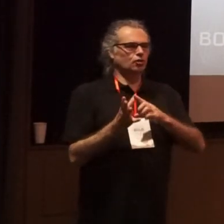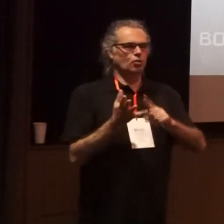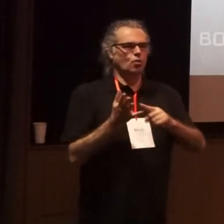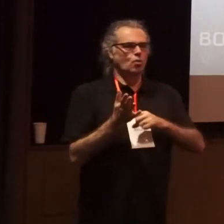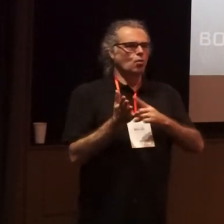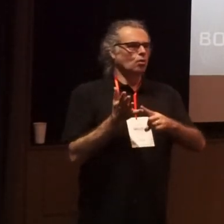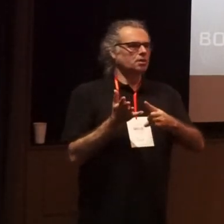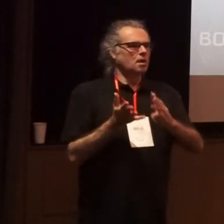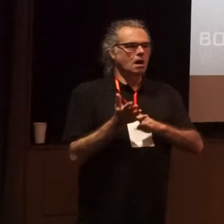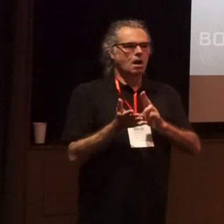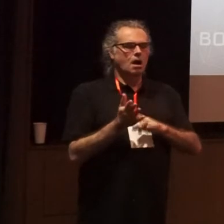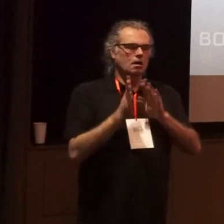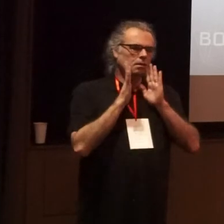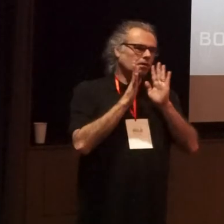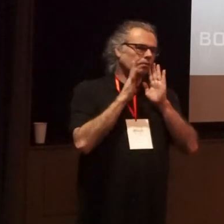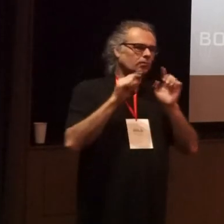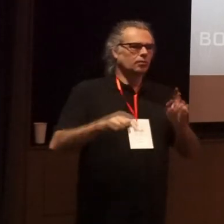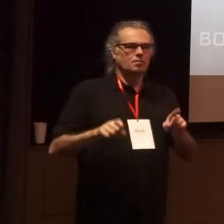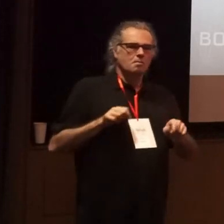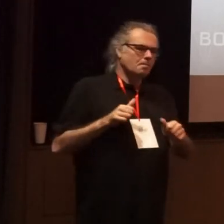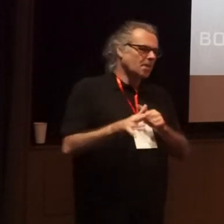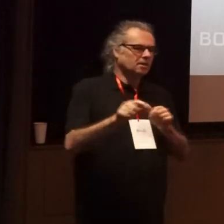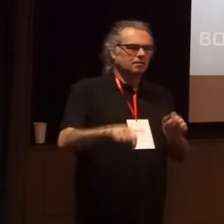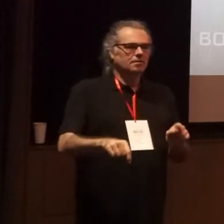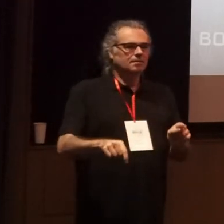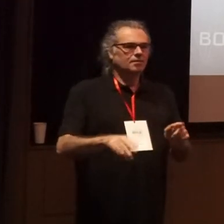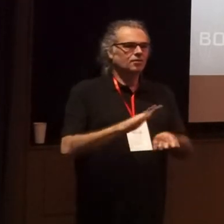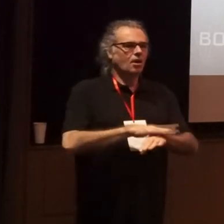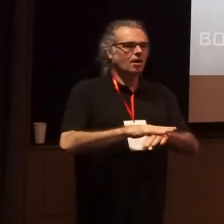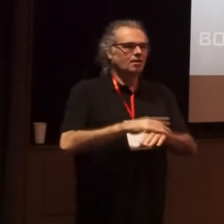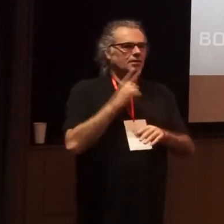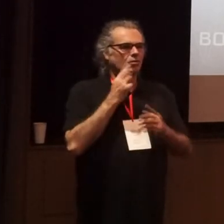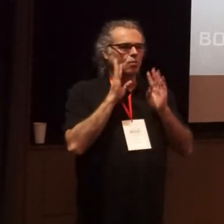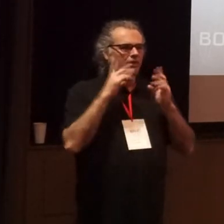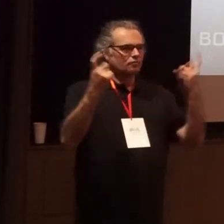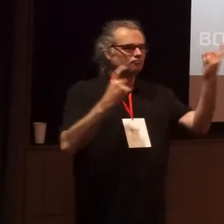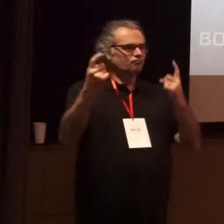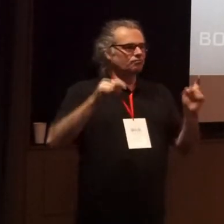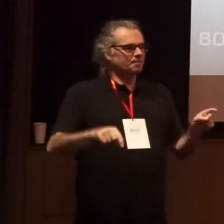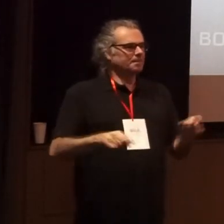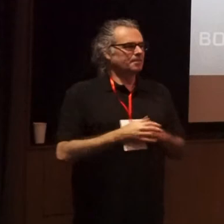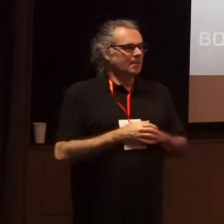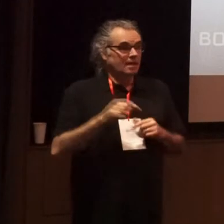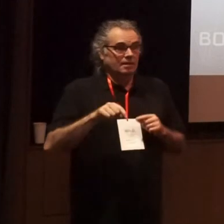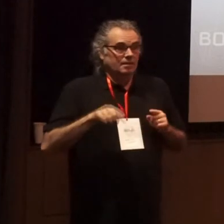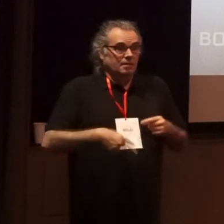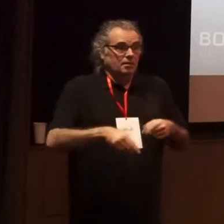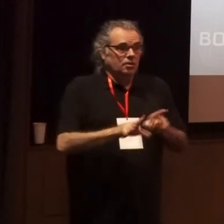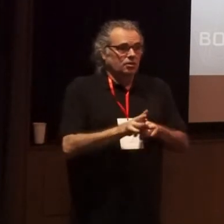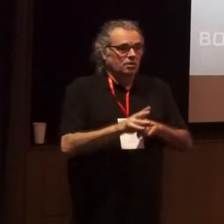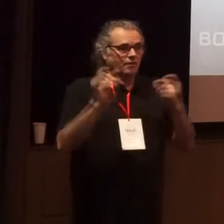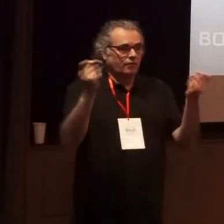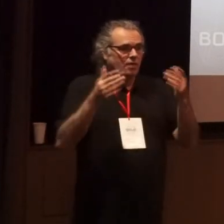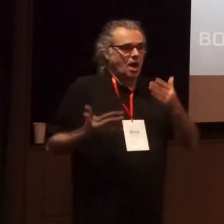get this is wonderful, peak in Canberra and so it's great to have people here as part of that now this year's festival, again